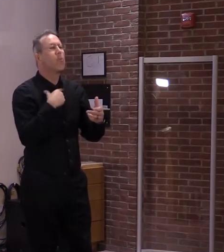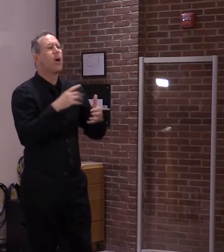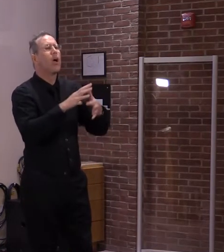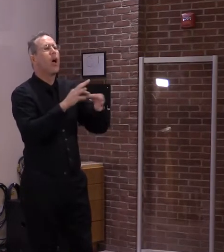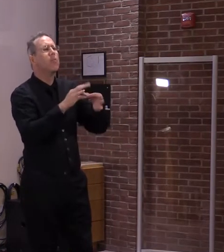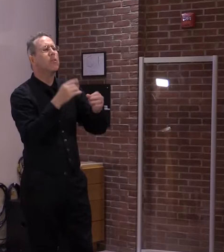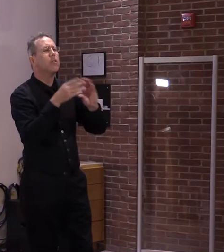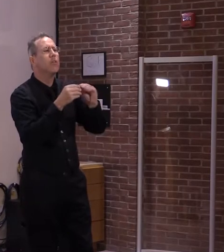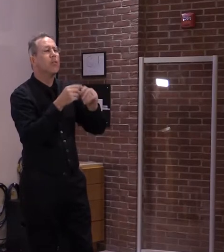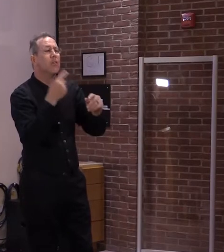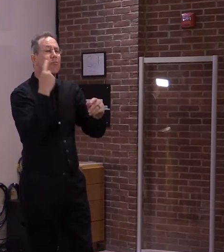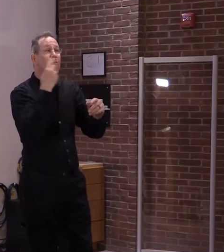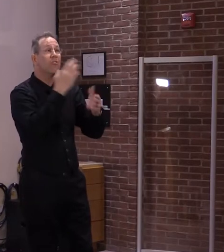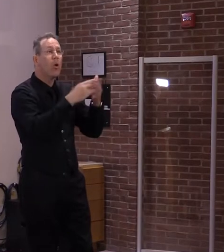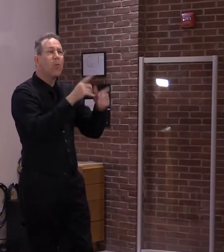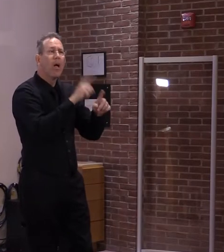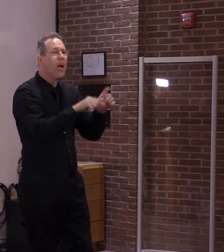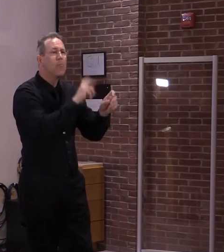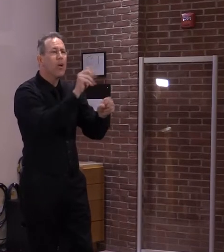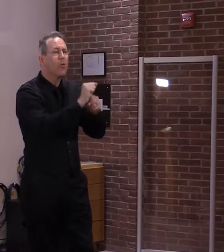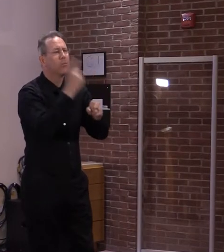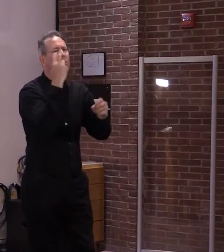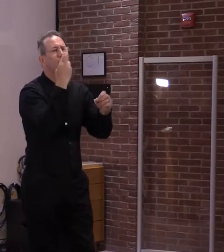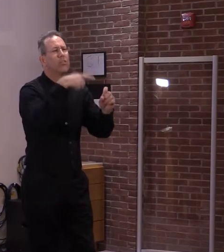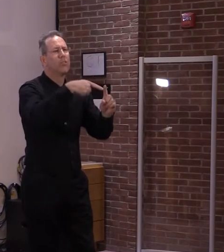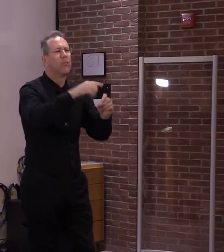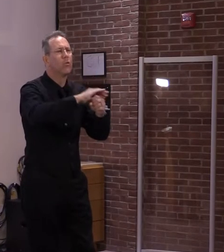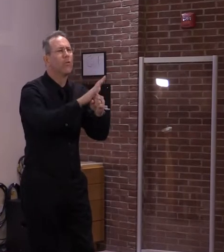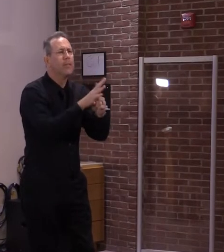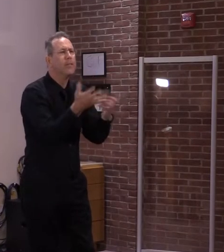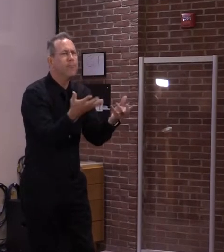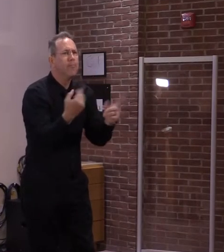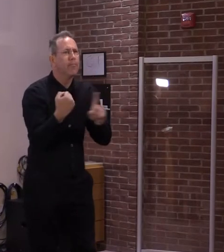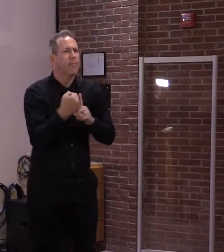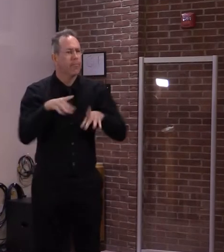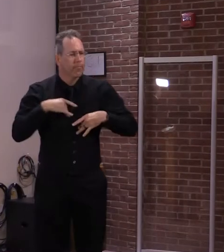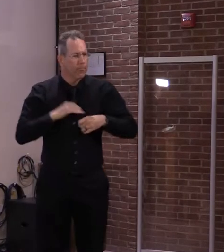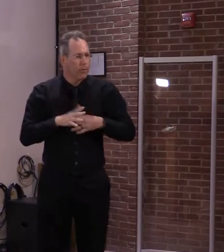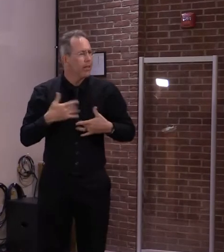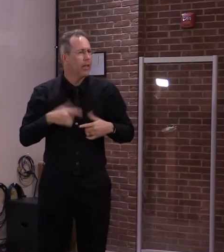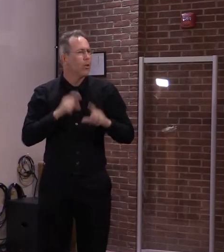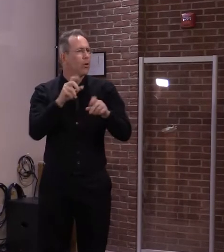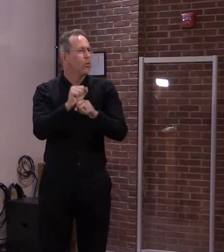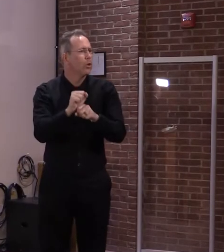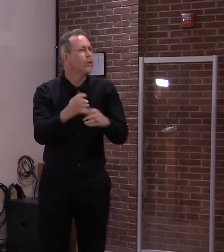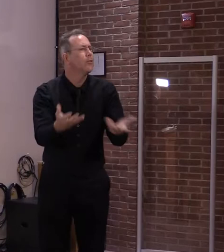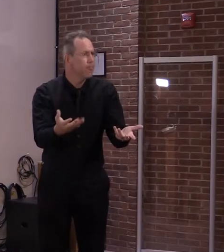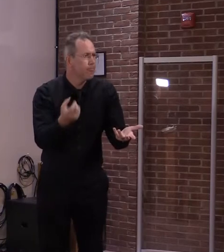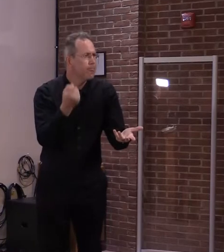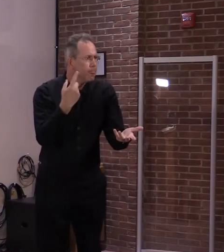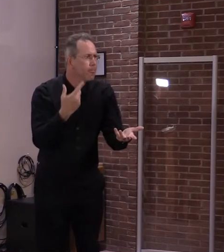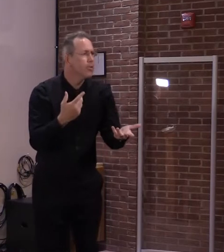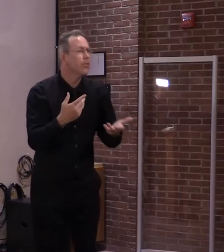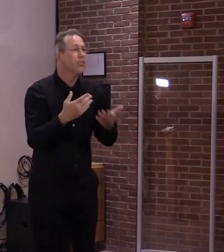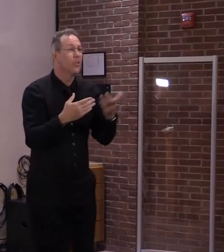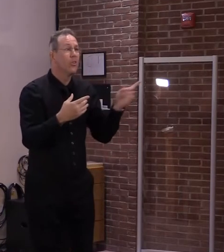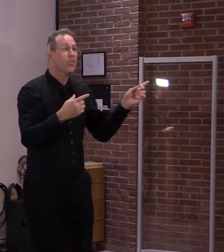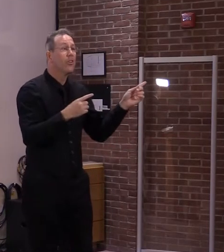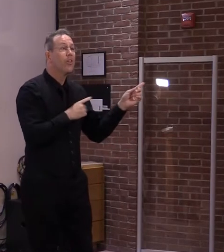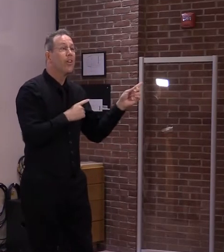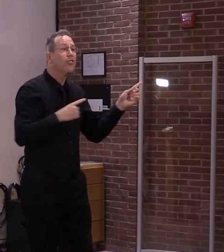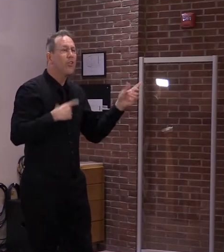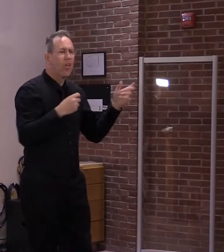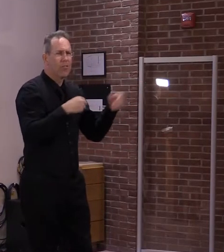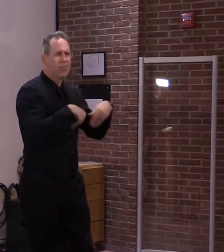circumstance, so again, the legislature back at the early part of the pandemic passed expanded eligibility